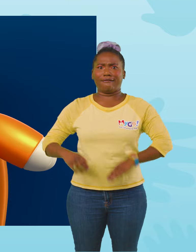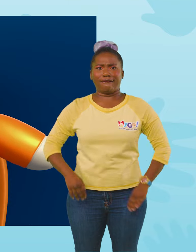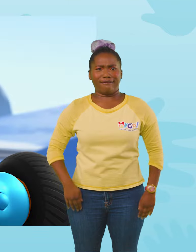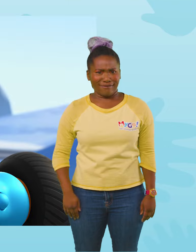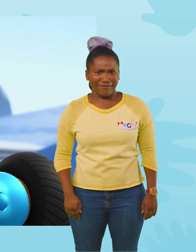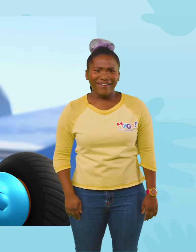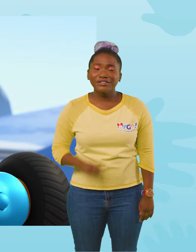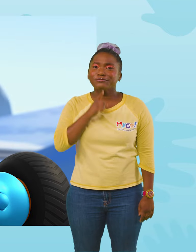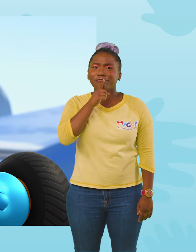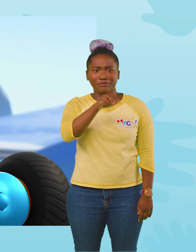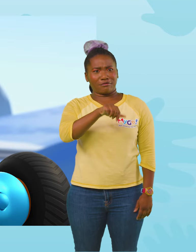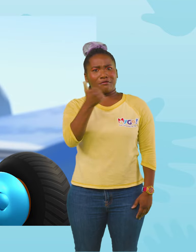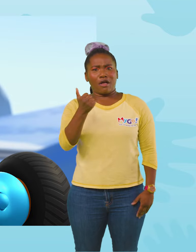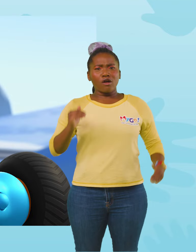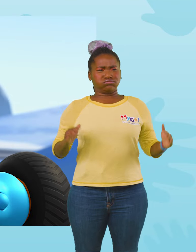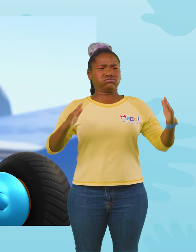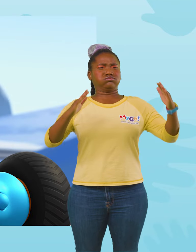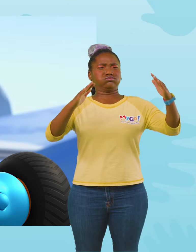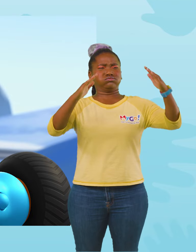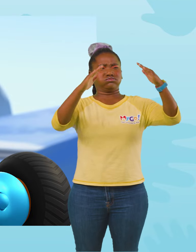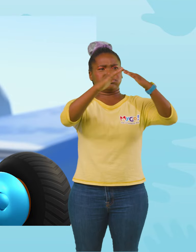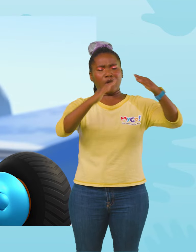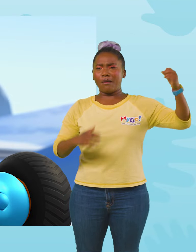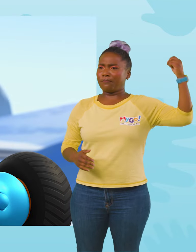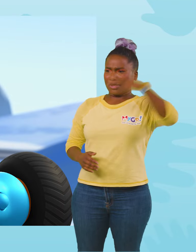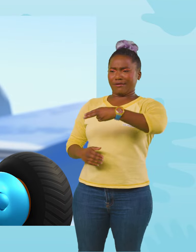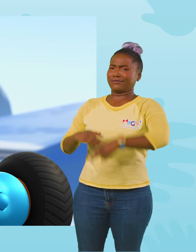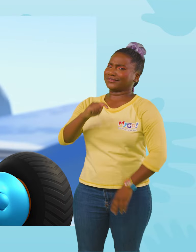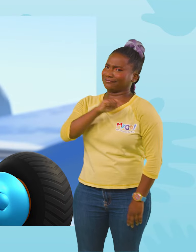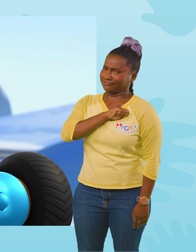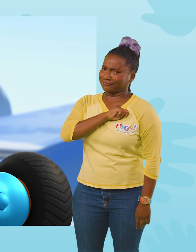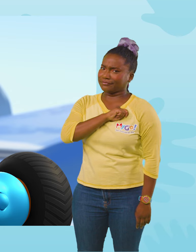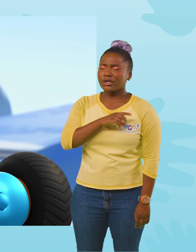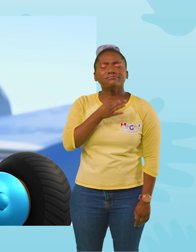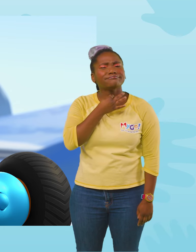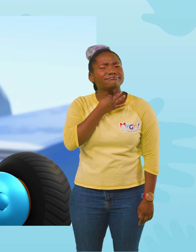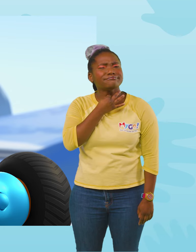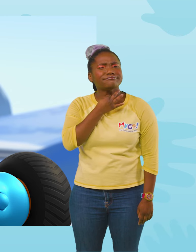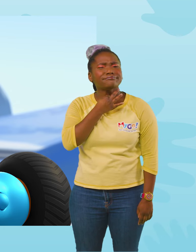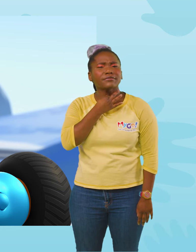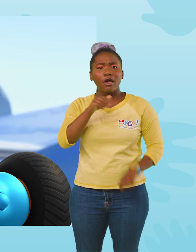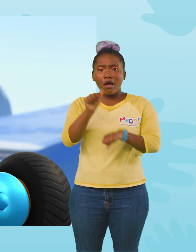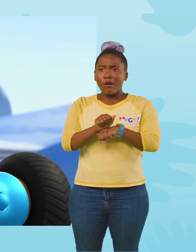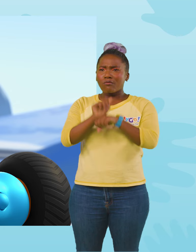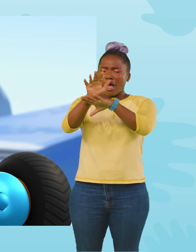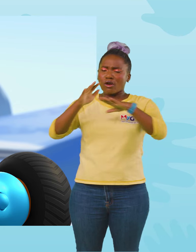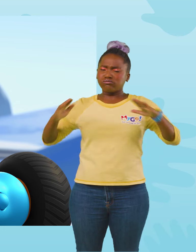I'm sure they're way taller mountains, Tabs! Hmm, I wonder, what's the tallest mountain in the